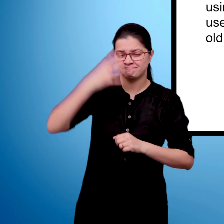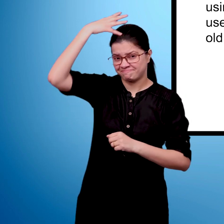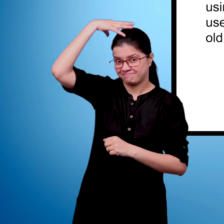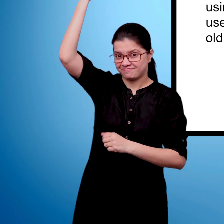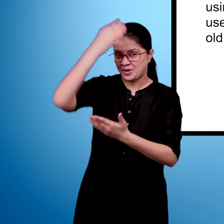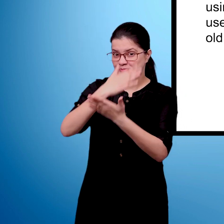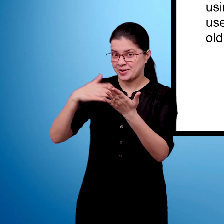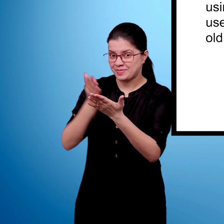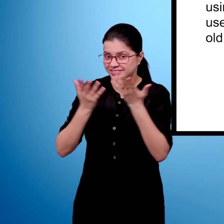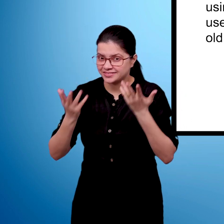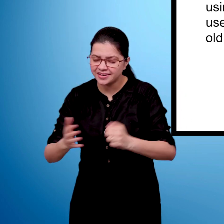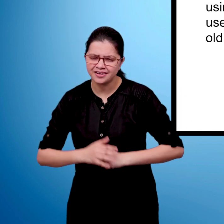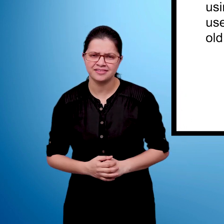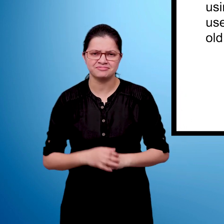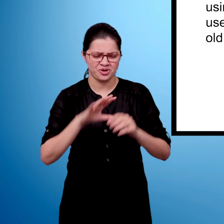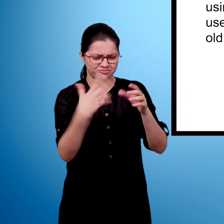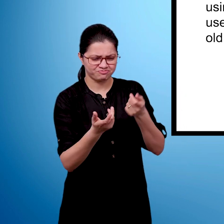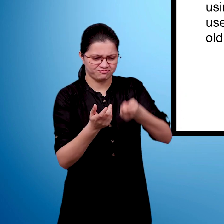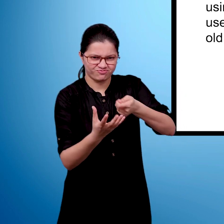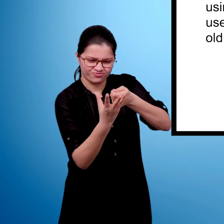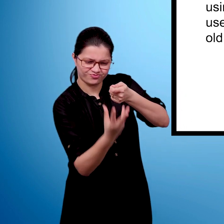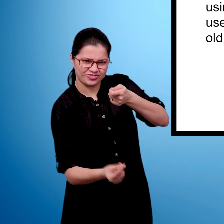birthday caps, funnels, etc.